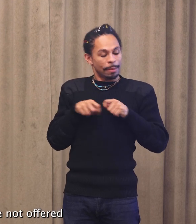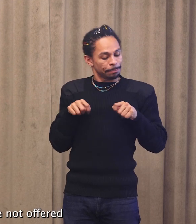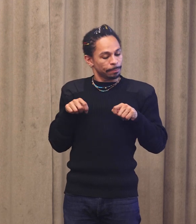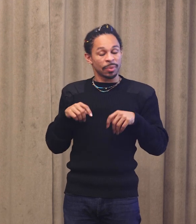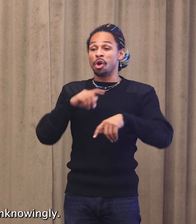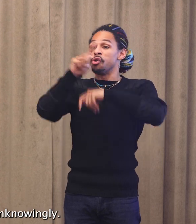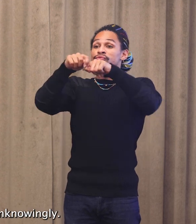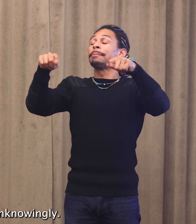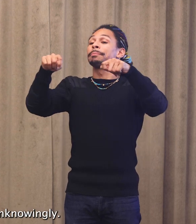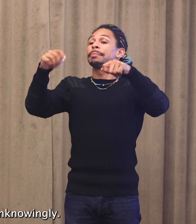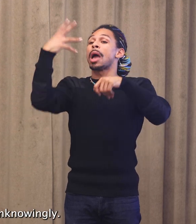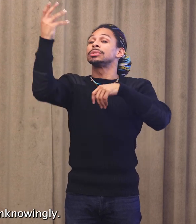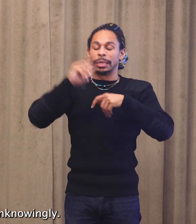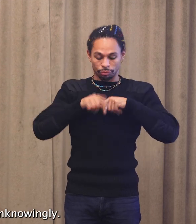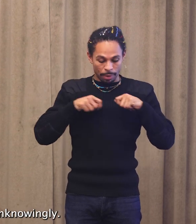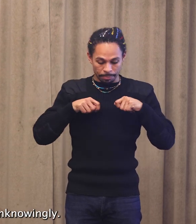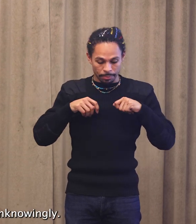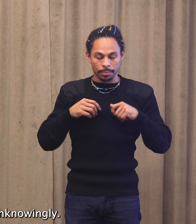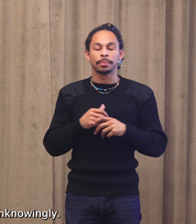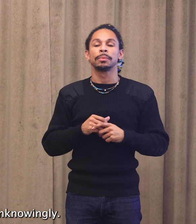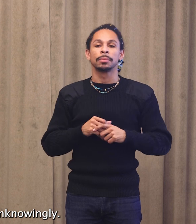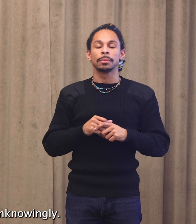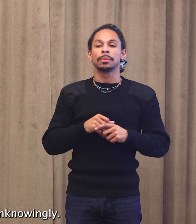offered, knowingly or unknowingly,